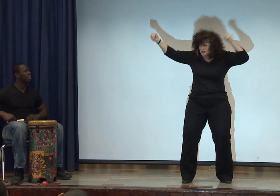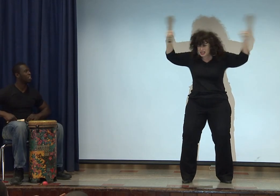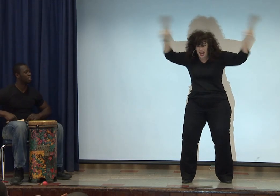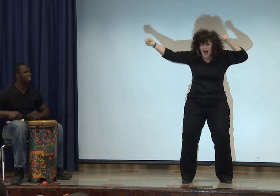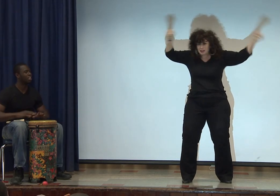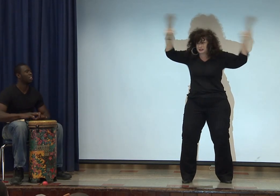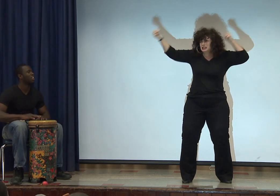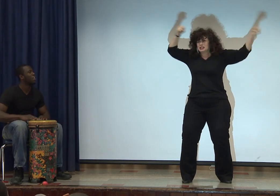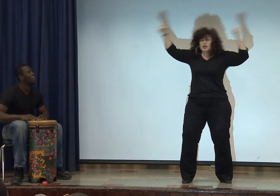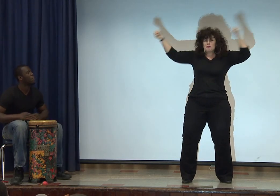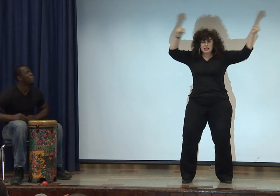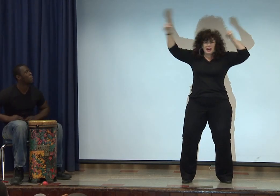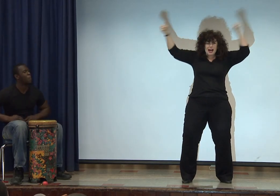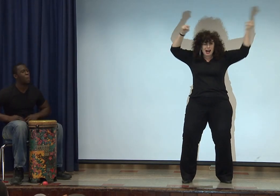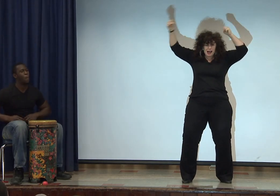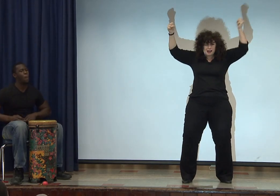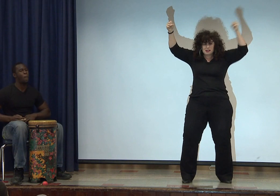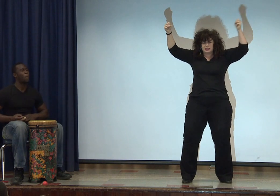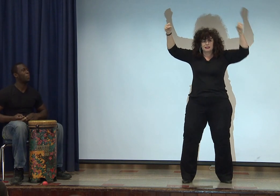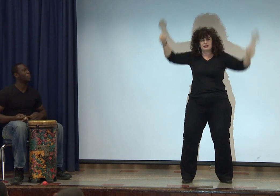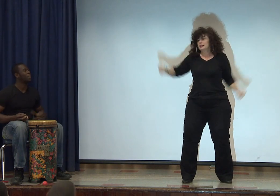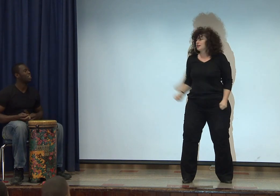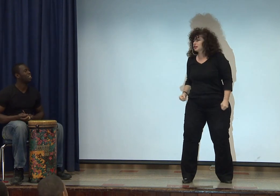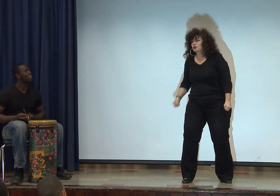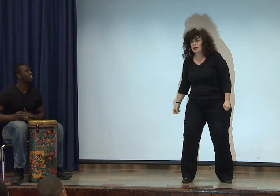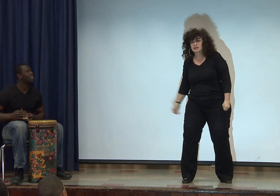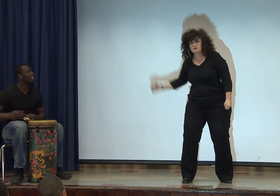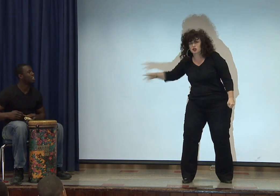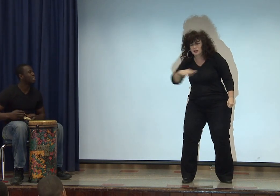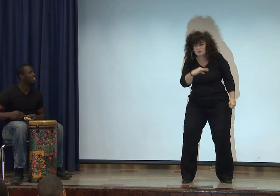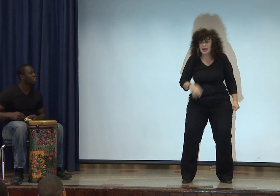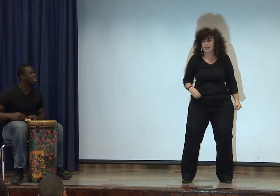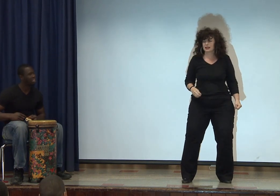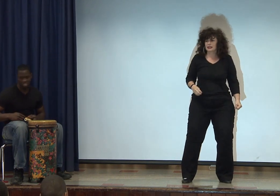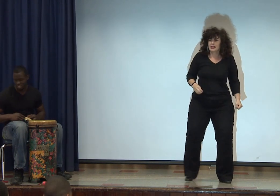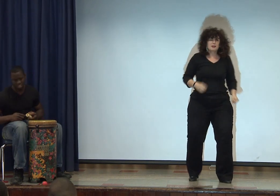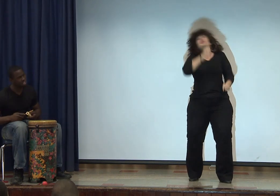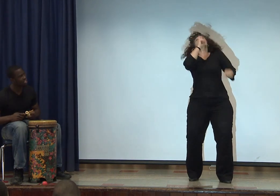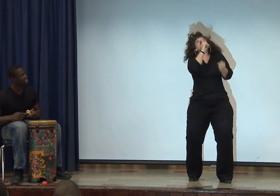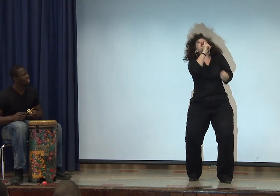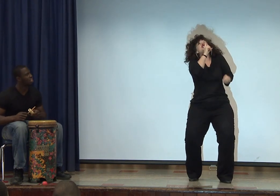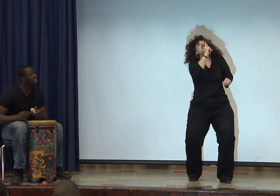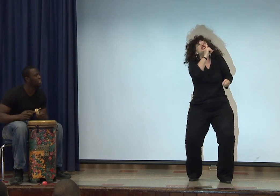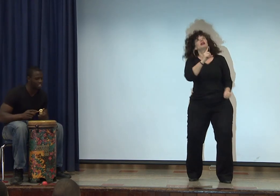me out! Let me out! Let out! And the little mouse came straight back. He went, Shhh!